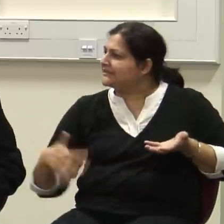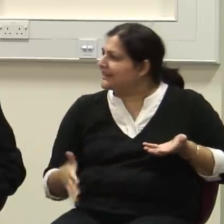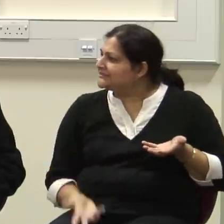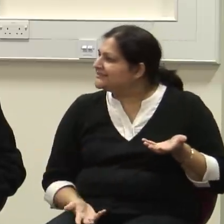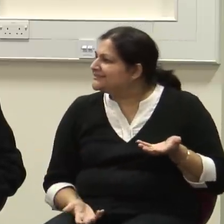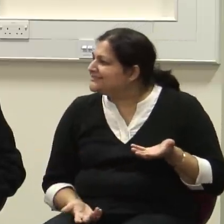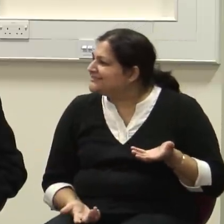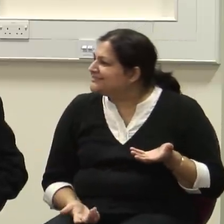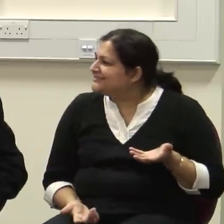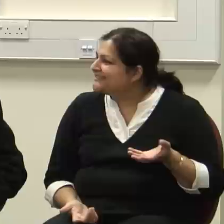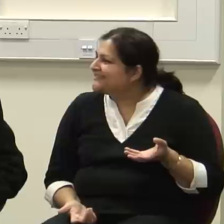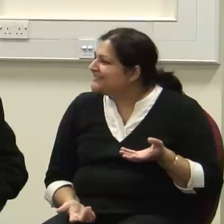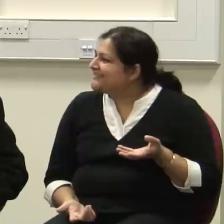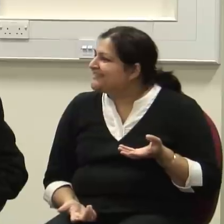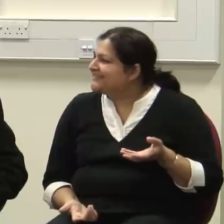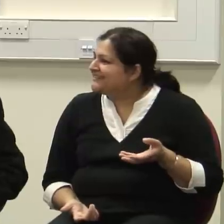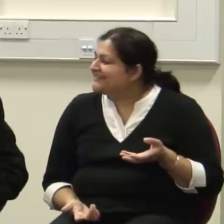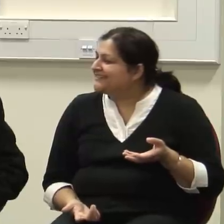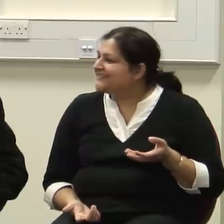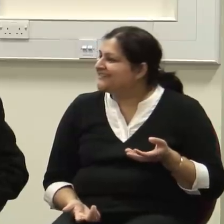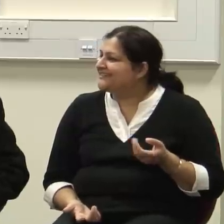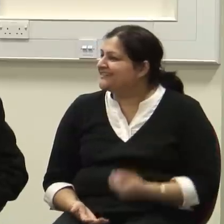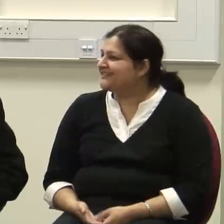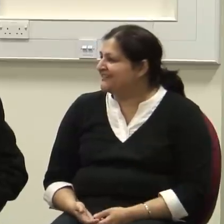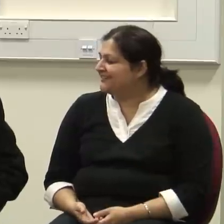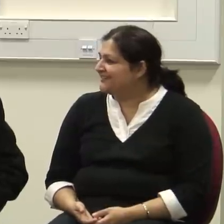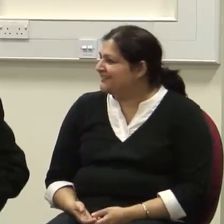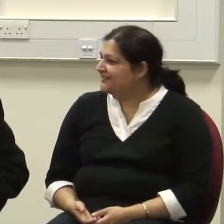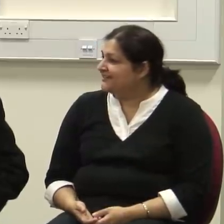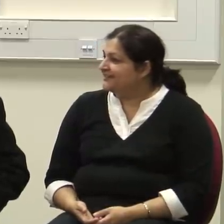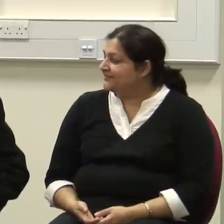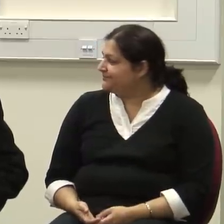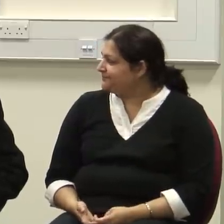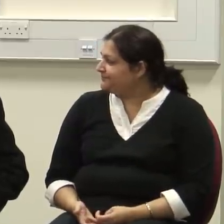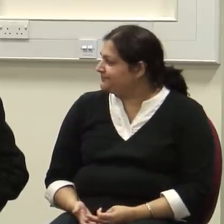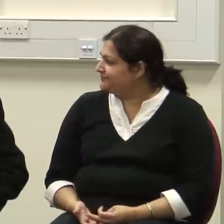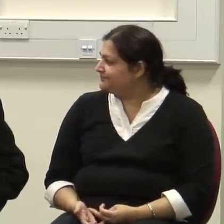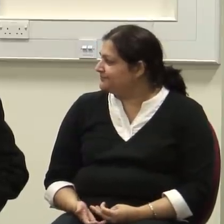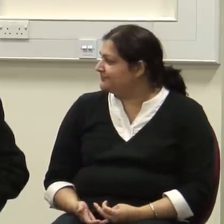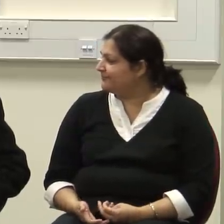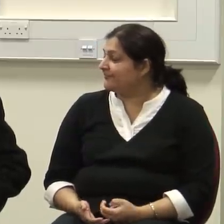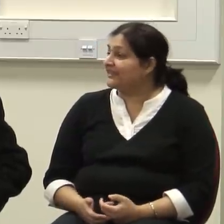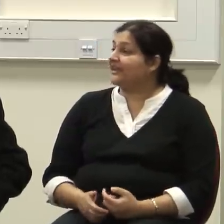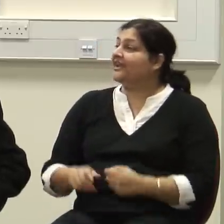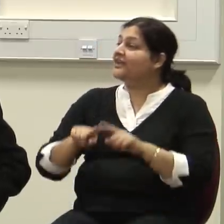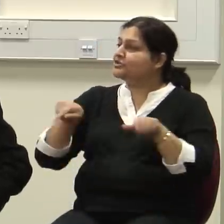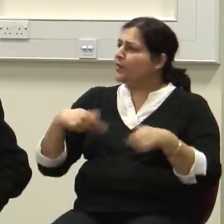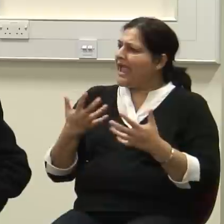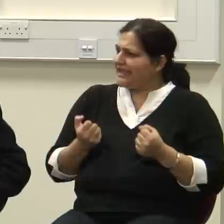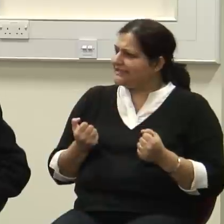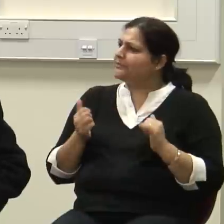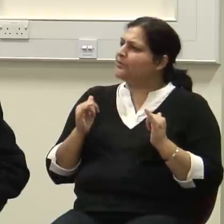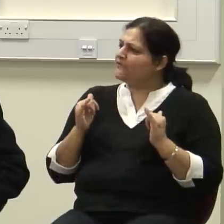So, this is, so we now accept that, we are, it's all socialism, only question is,